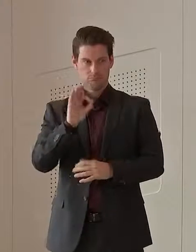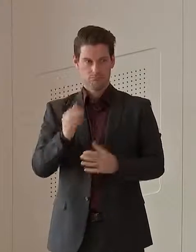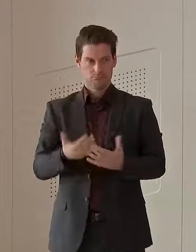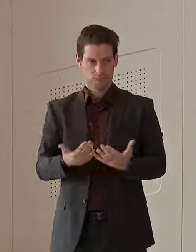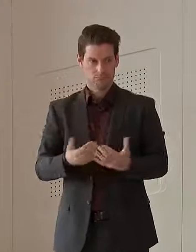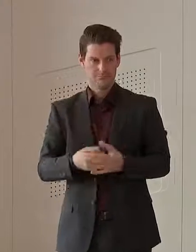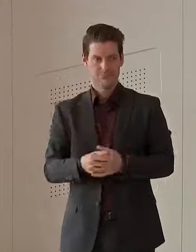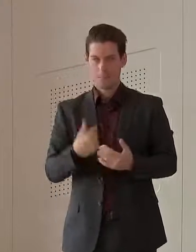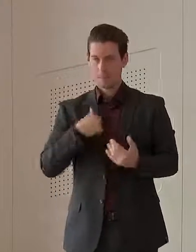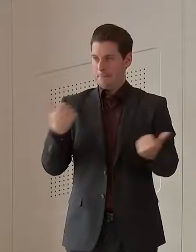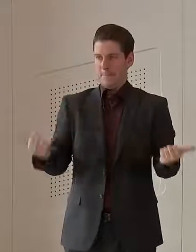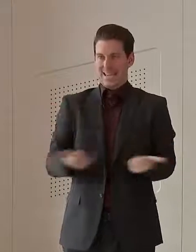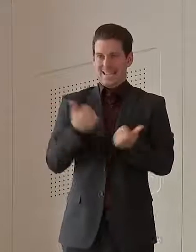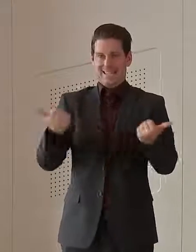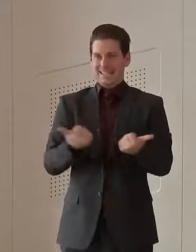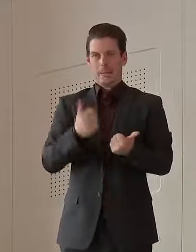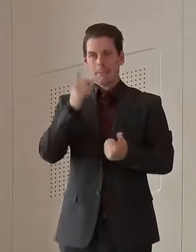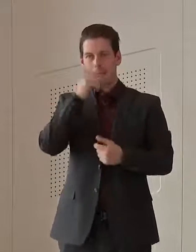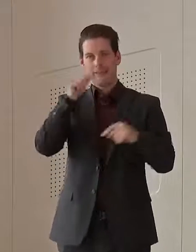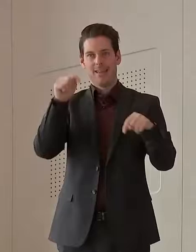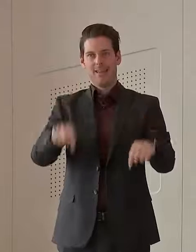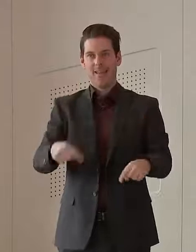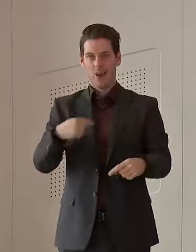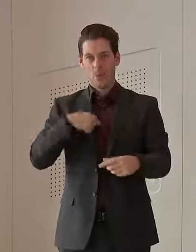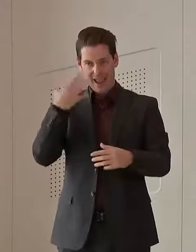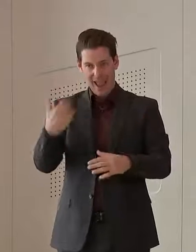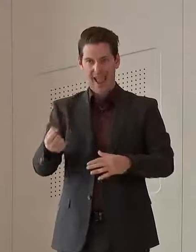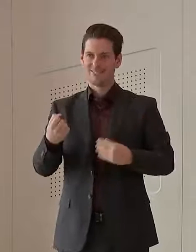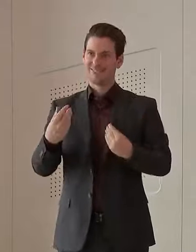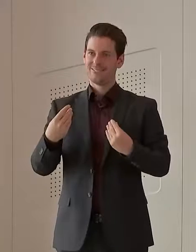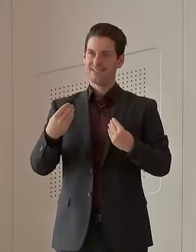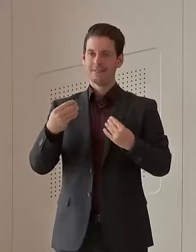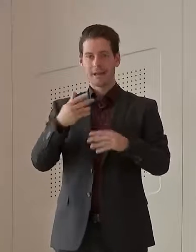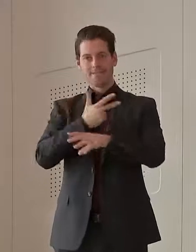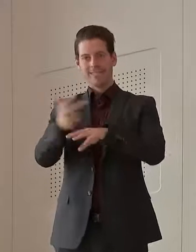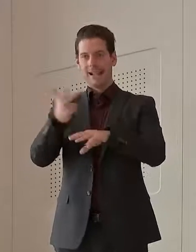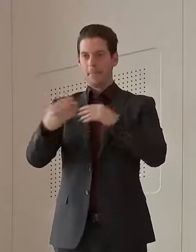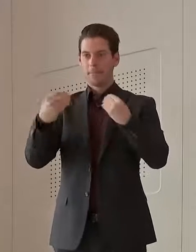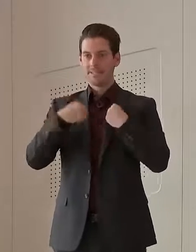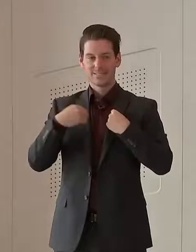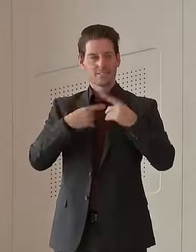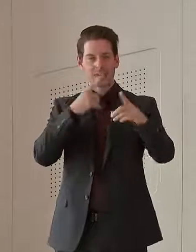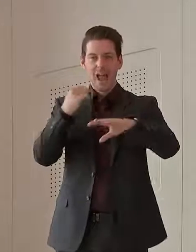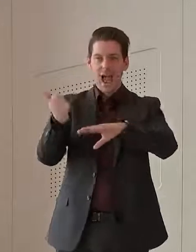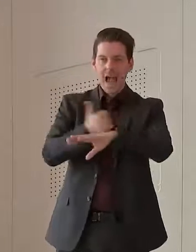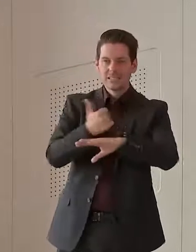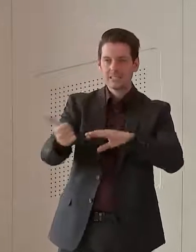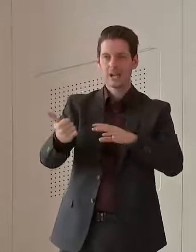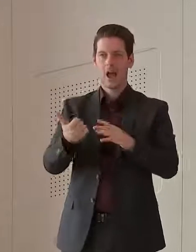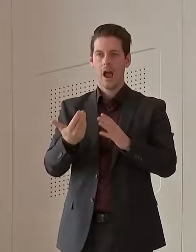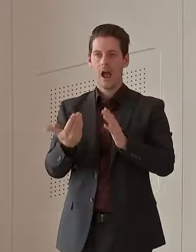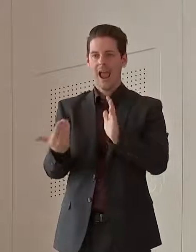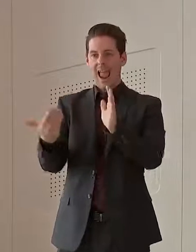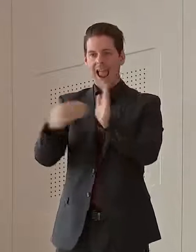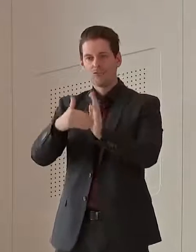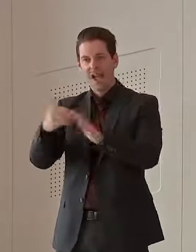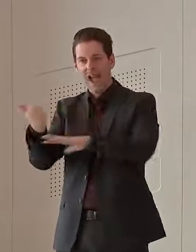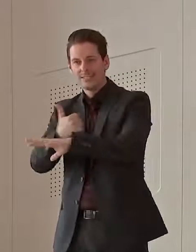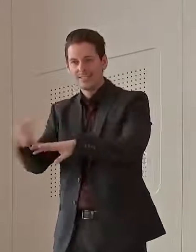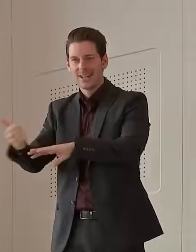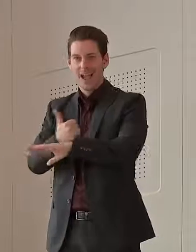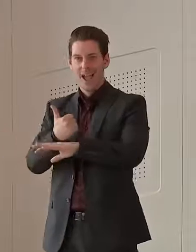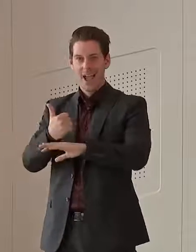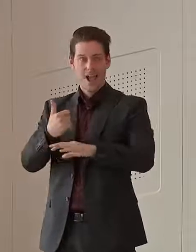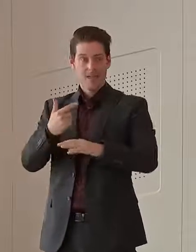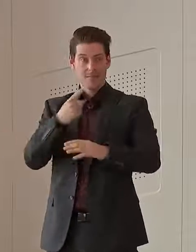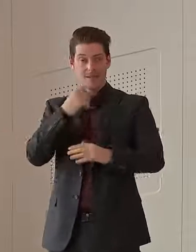supply of people here. We've actually set up a permanent industry here in Queensland. Actors, extras, or key actors, extras,